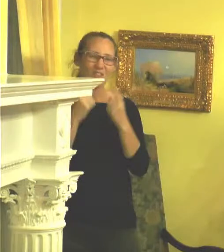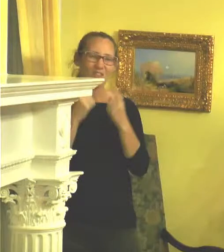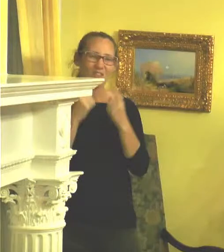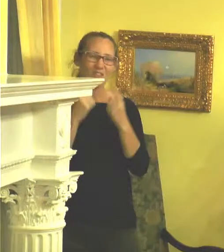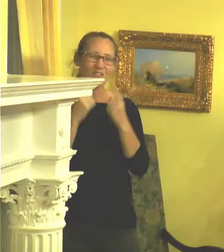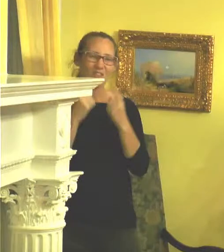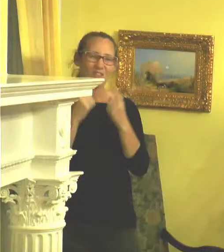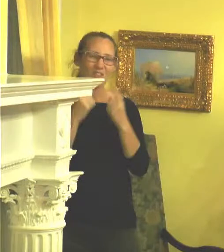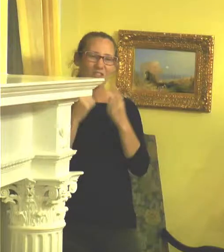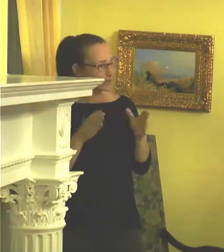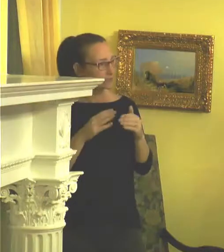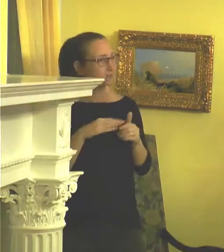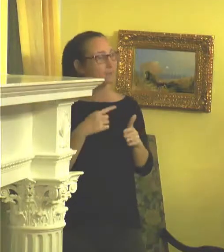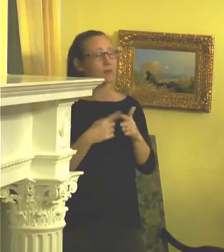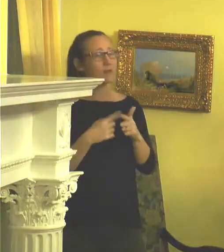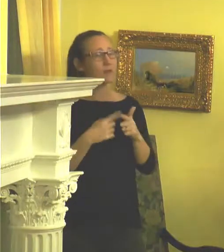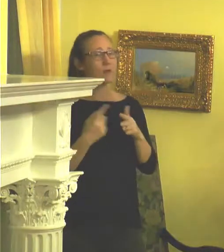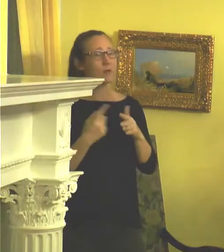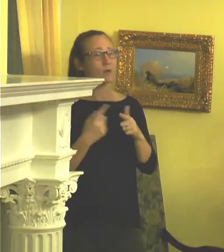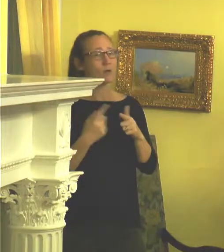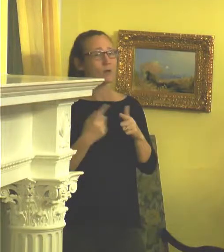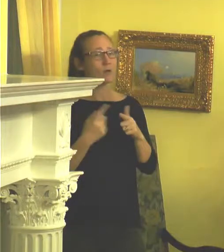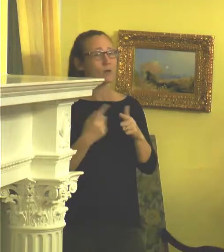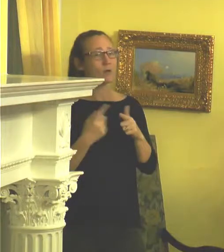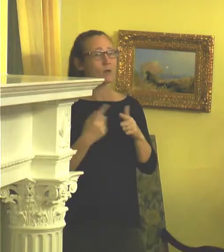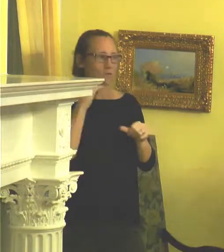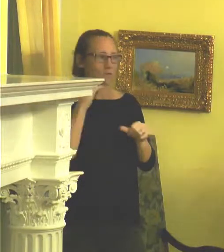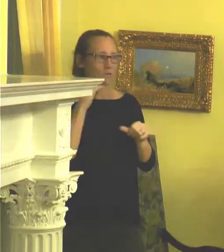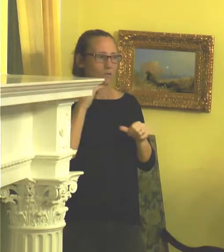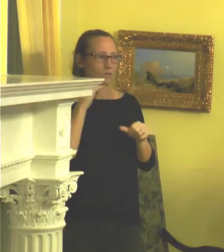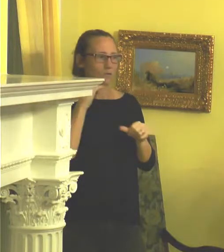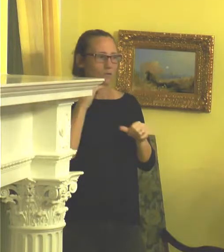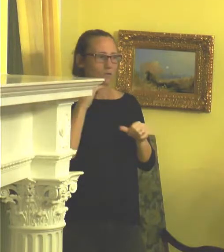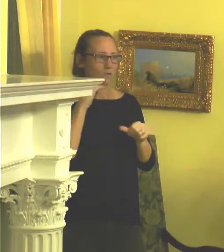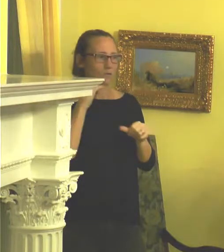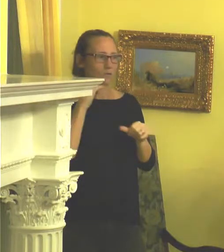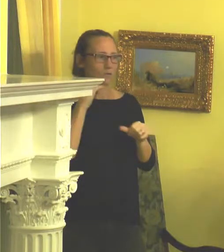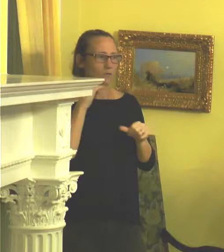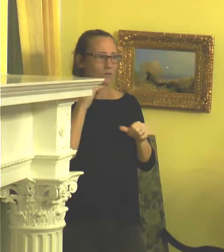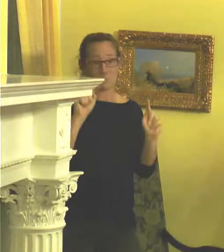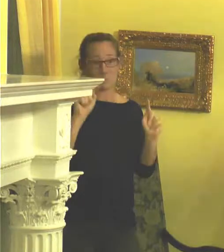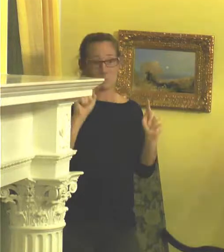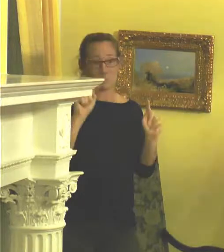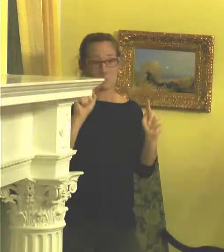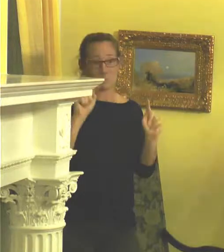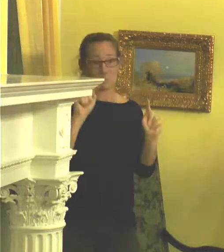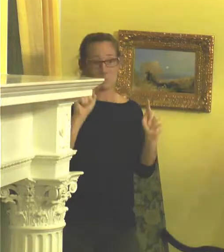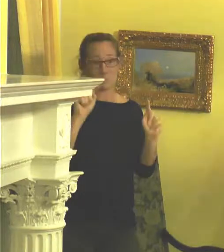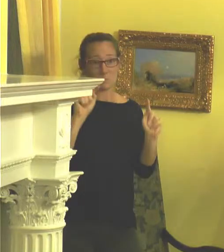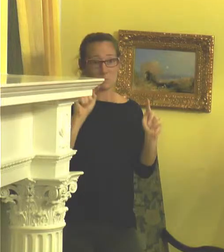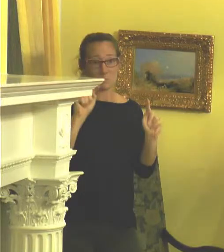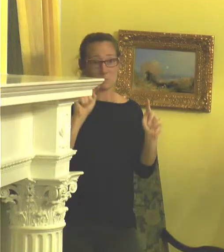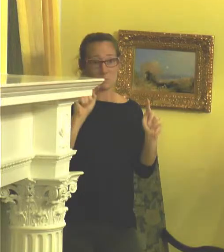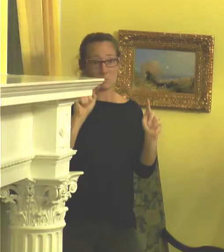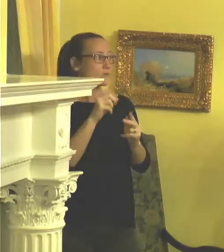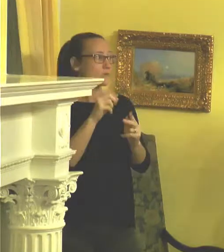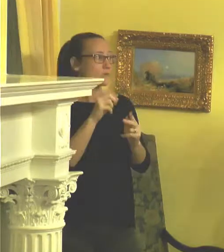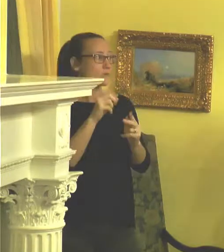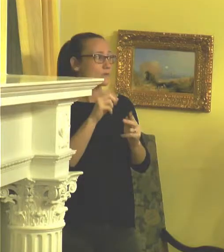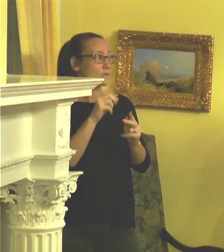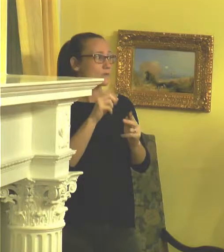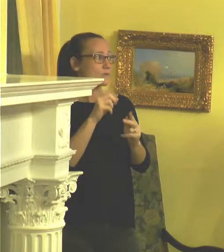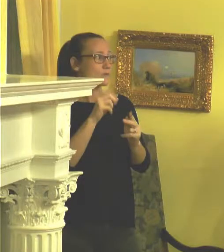being an artist. But then one day I saw like a posting for an artist talk. And I went to it. And some people who are very close to me today